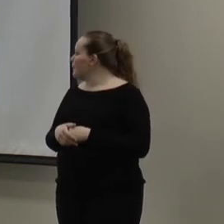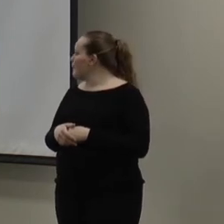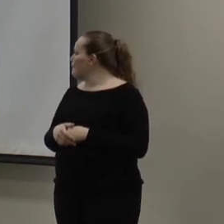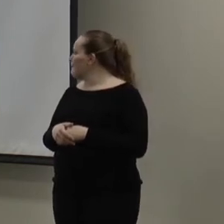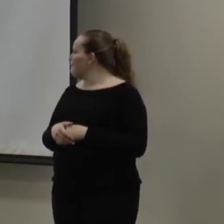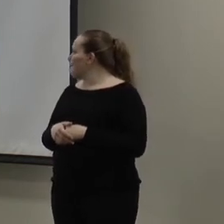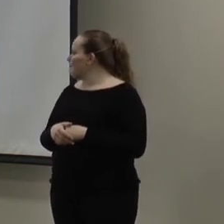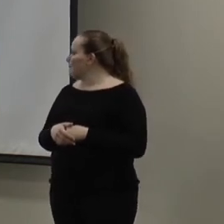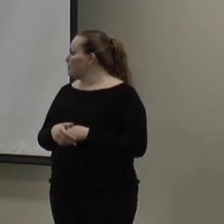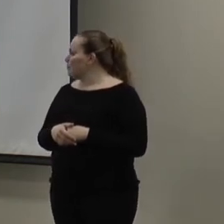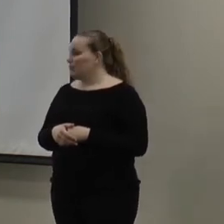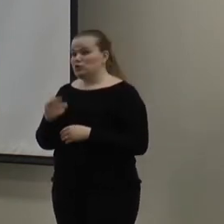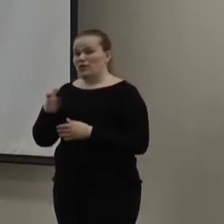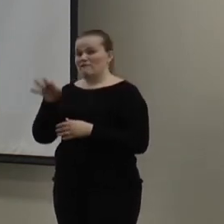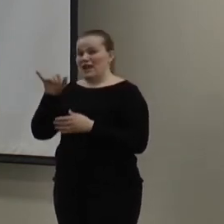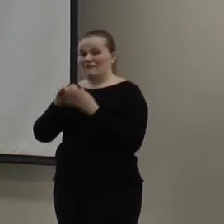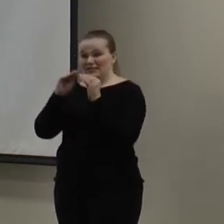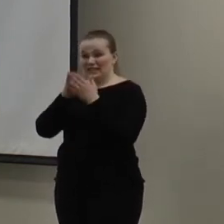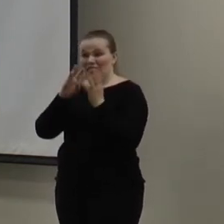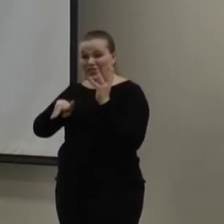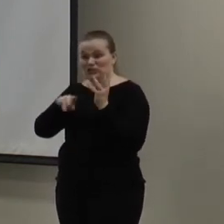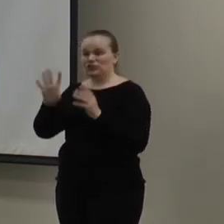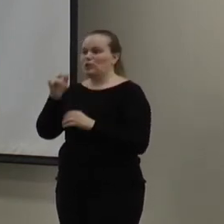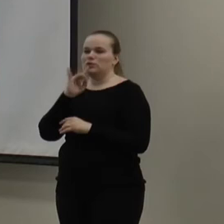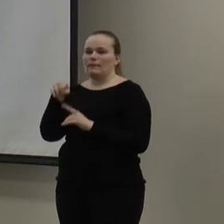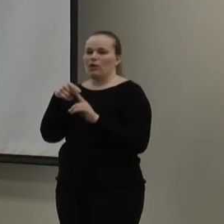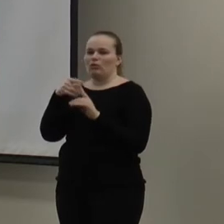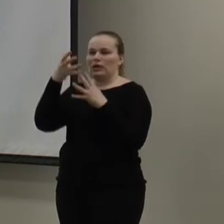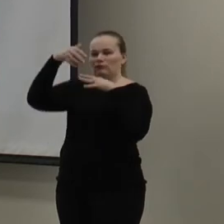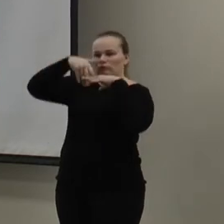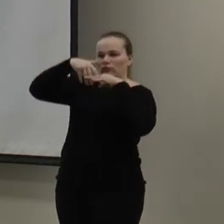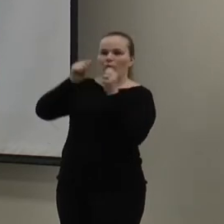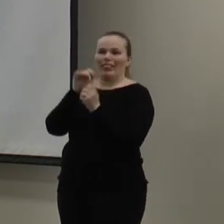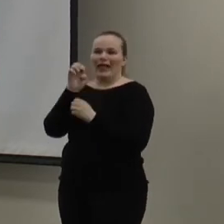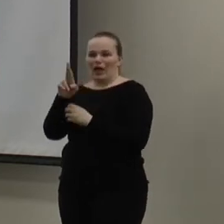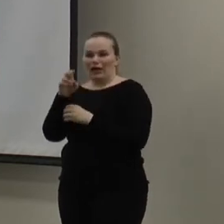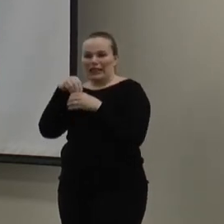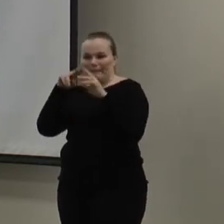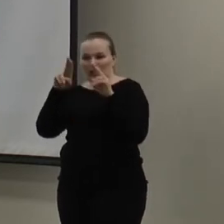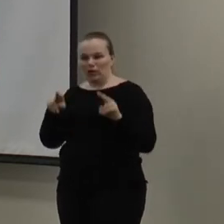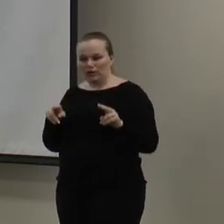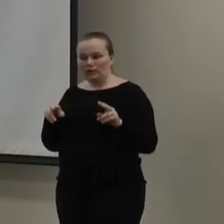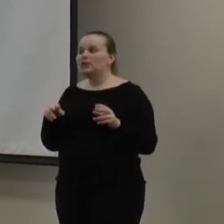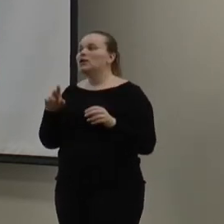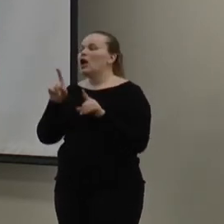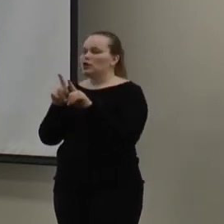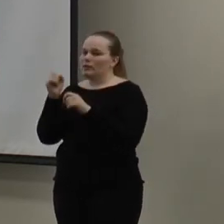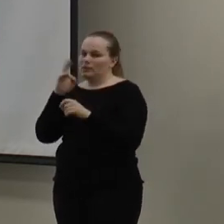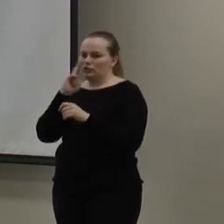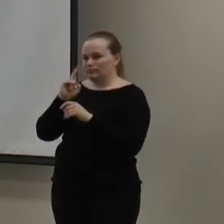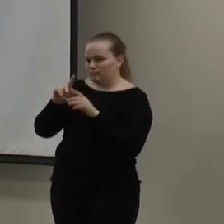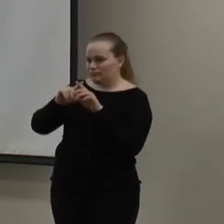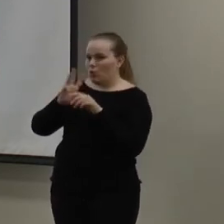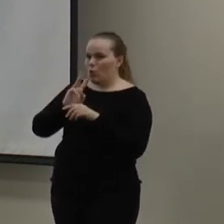So, we want to find and fix those leaks. So, just as we talked about infiltration with air in the building envelope, you also want to check for your